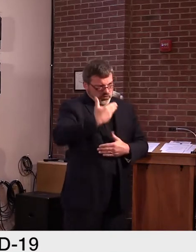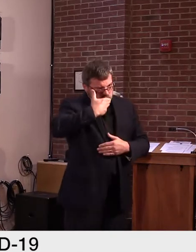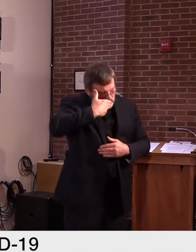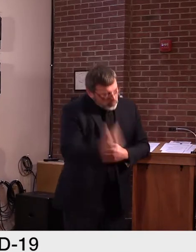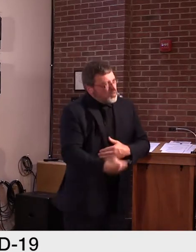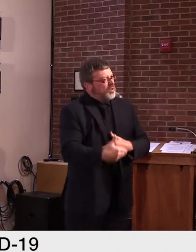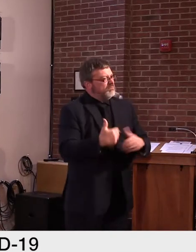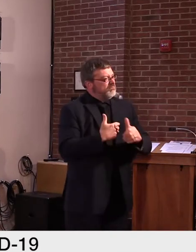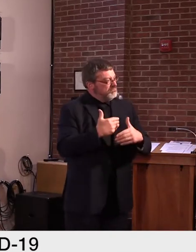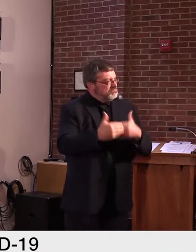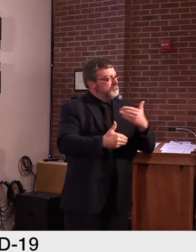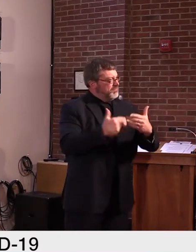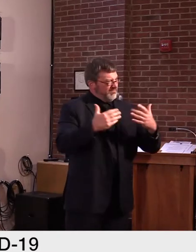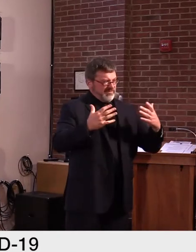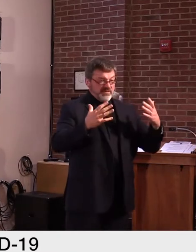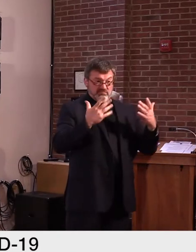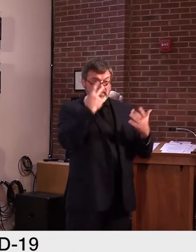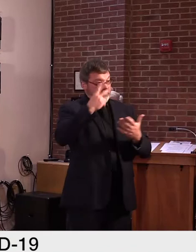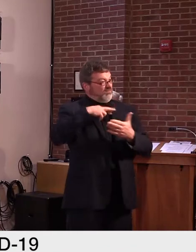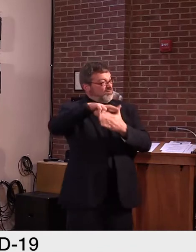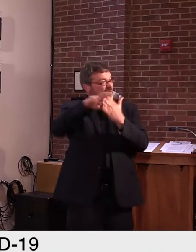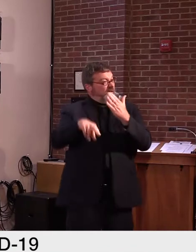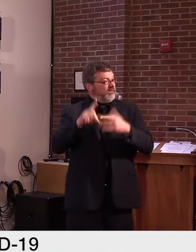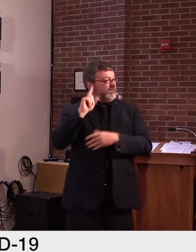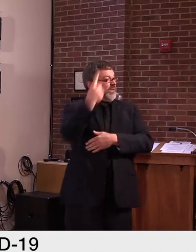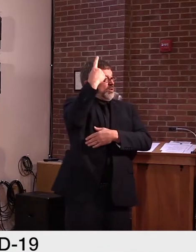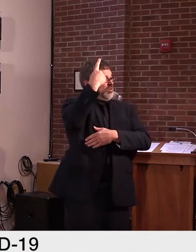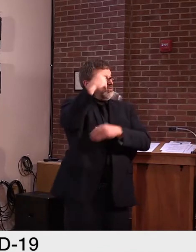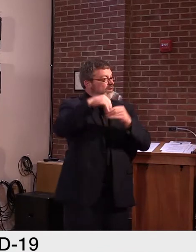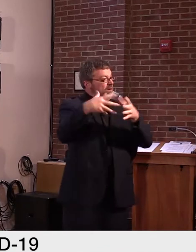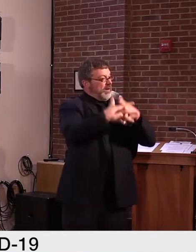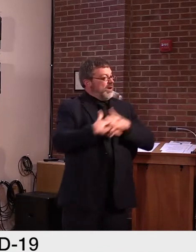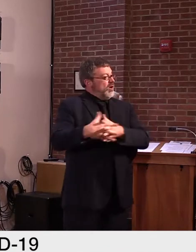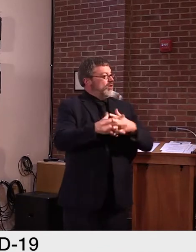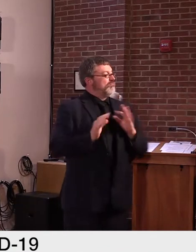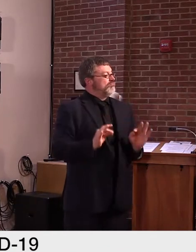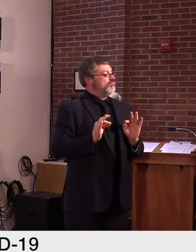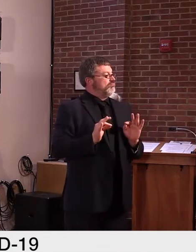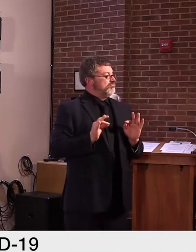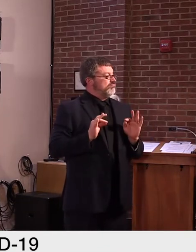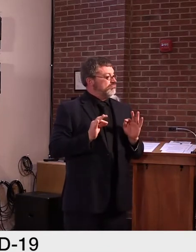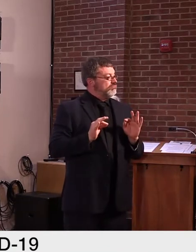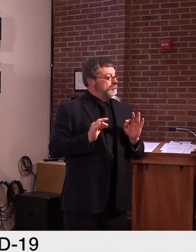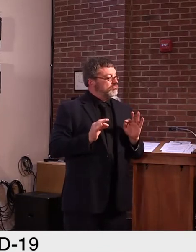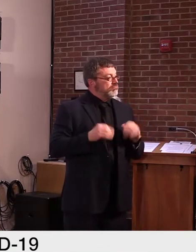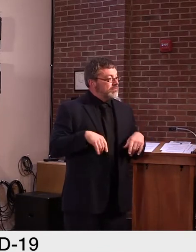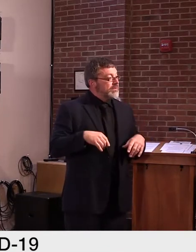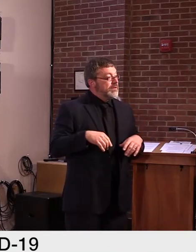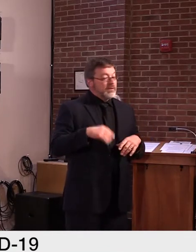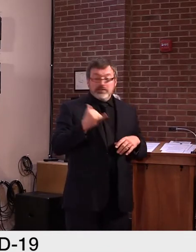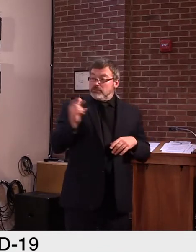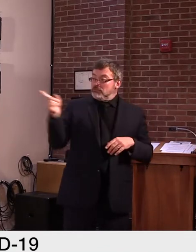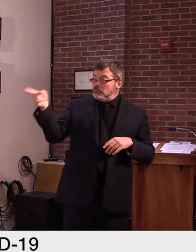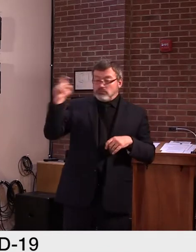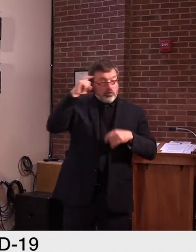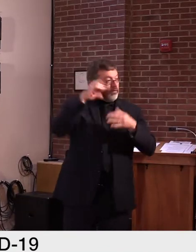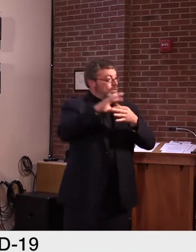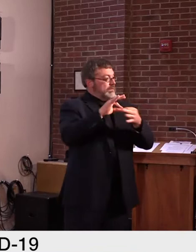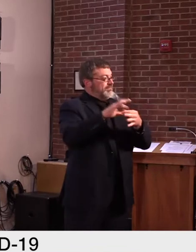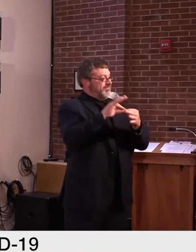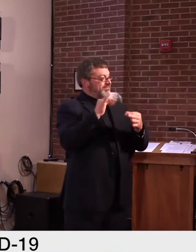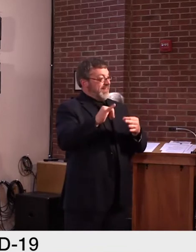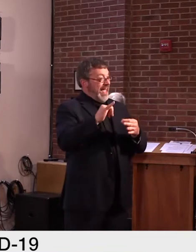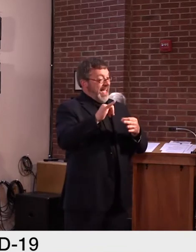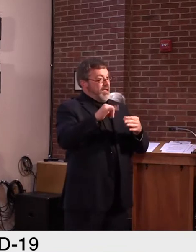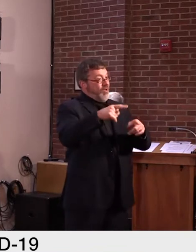This is why we can continue to open carefully, including the governor's announcement today regarding lodging capacity